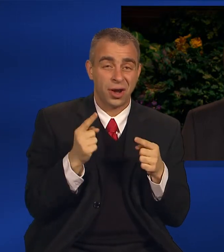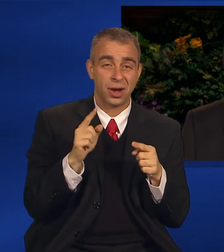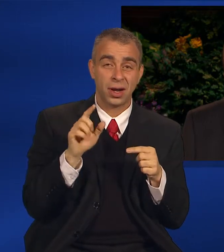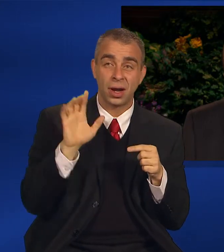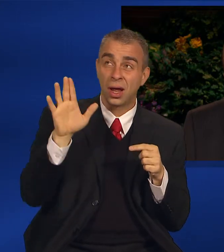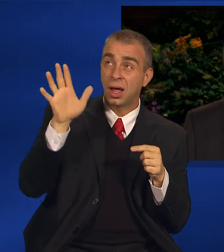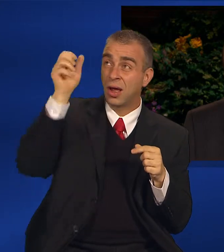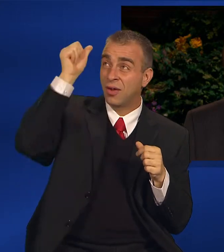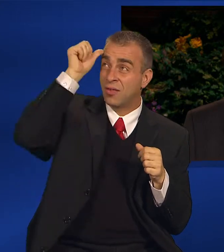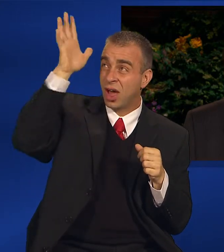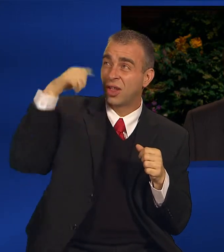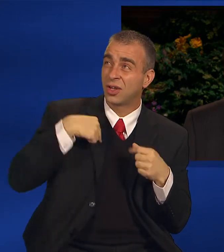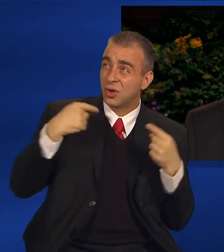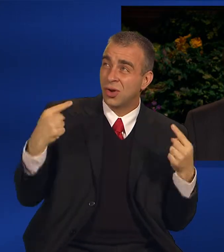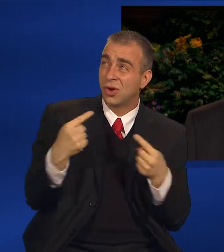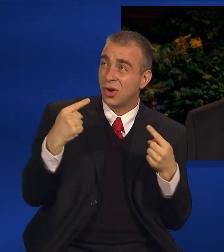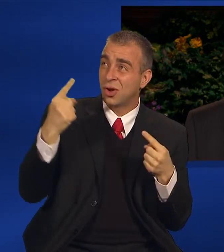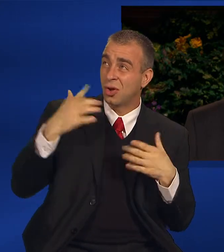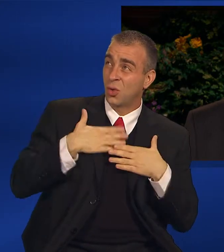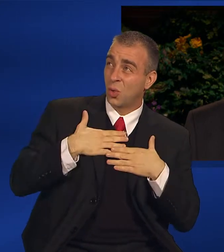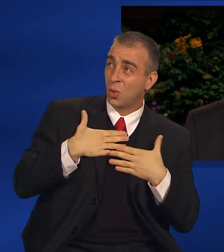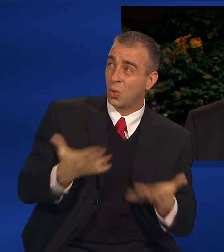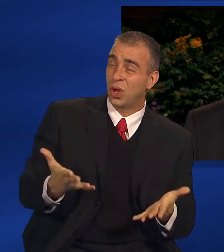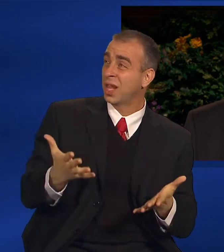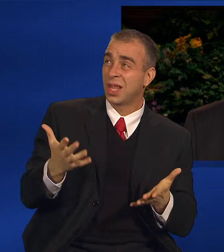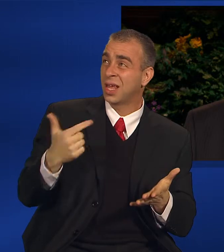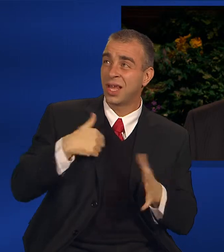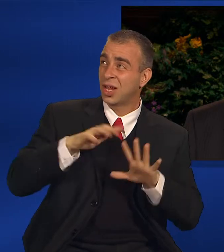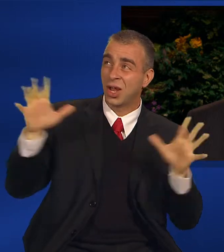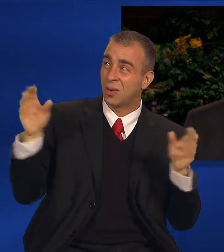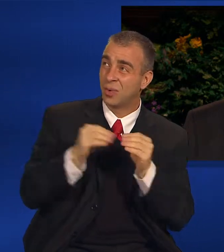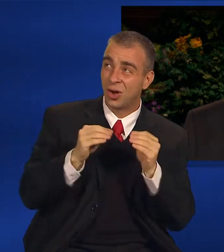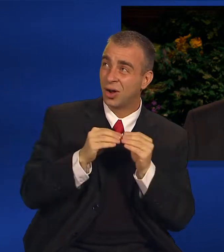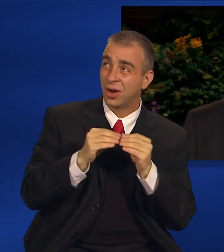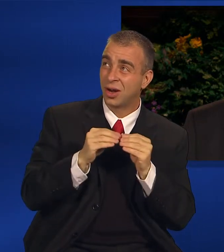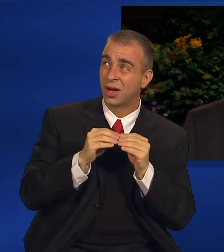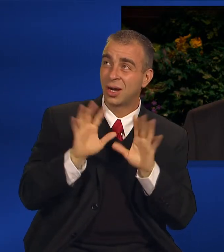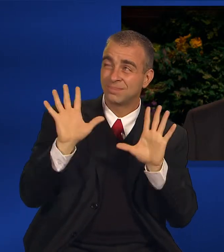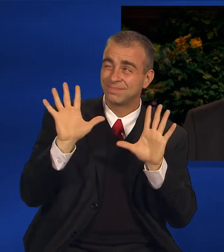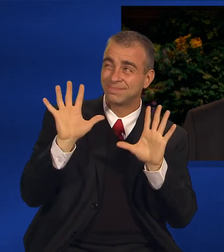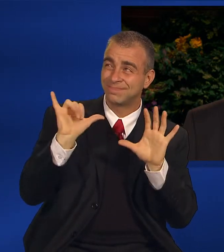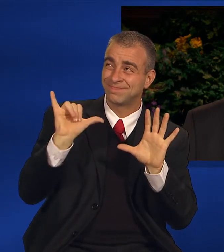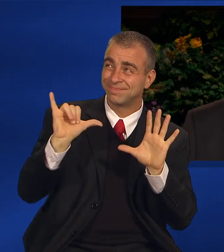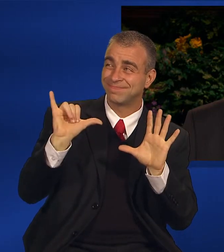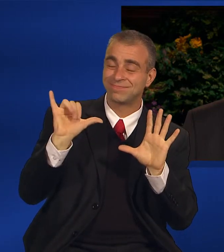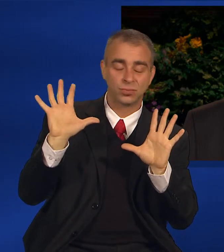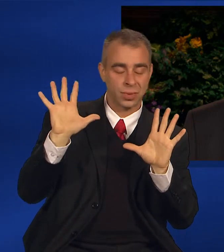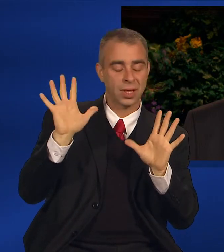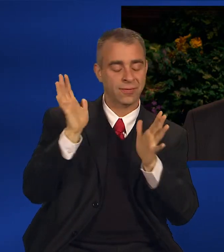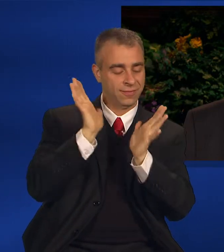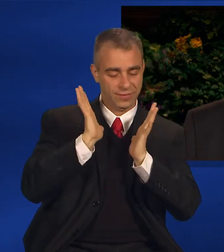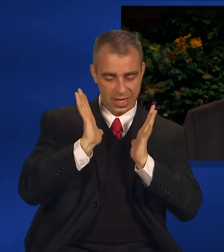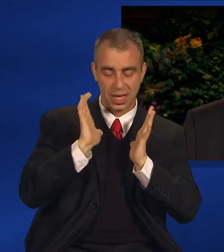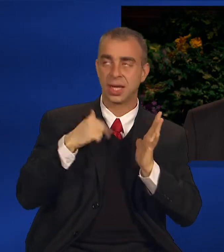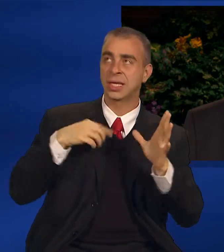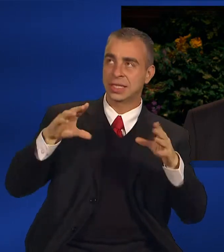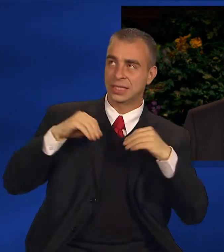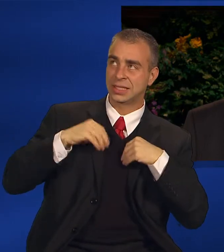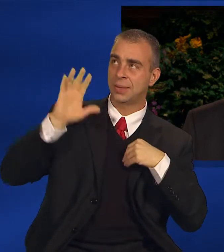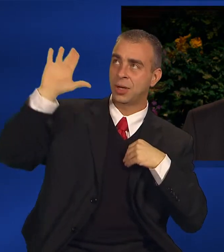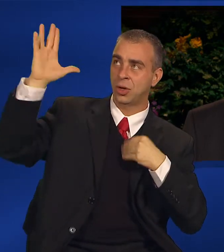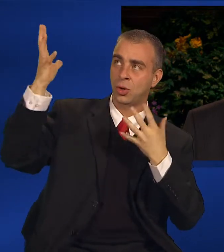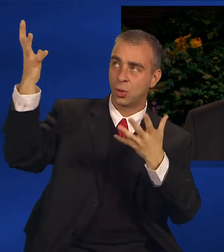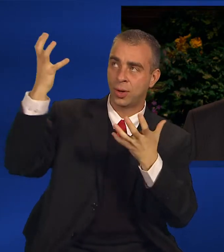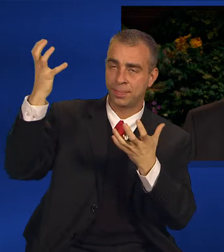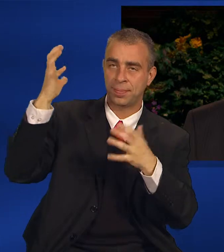willing, remove this cup from me. Nevertheless, not my will, but thine be